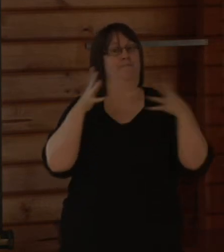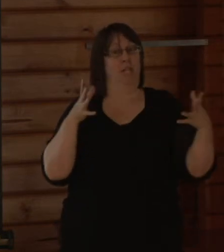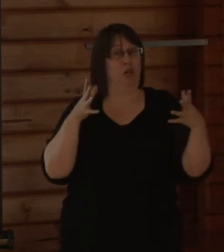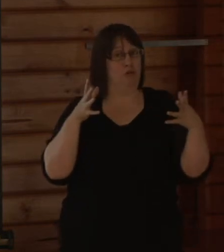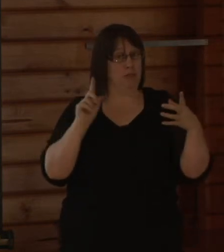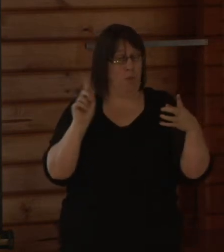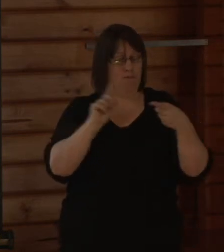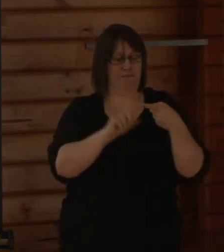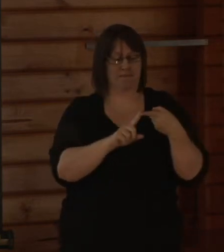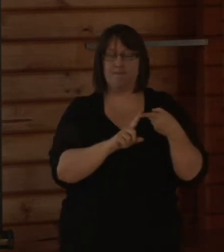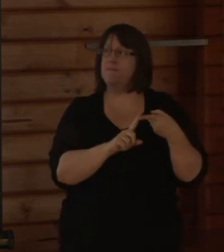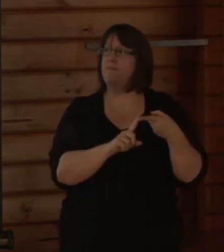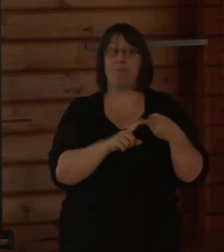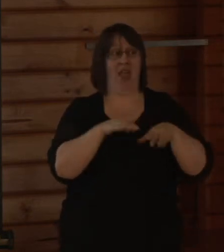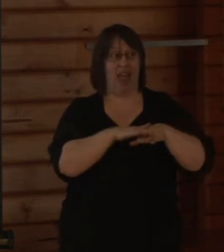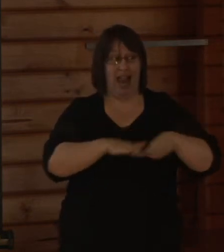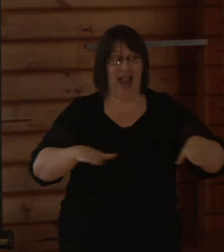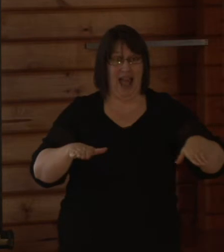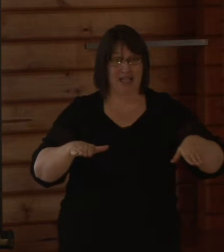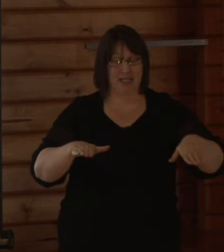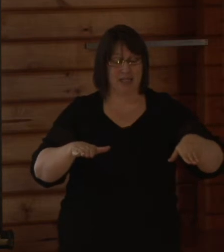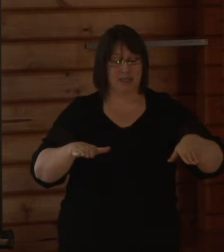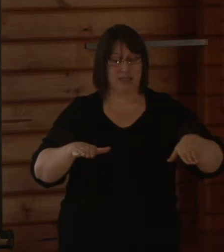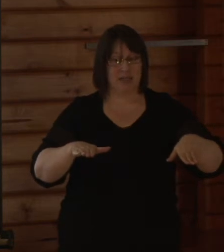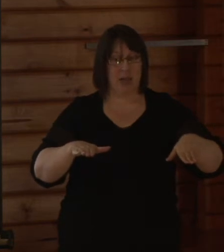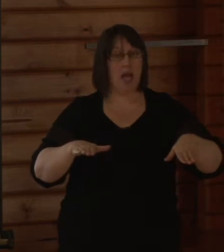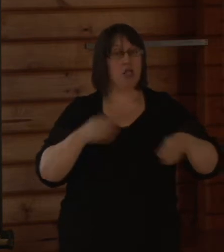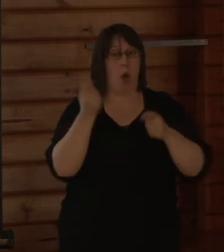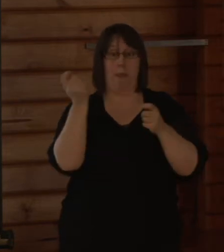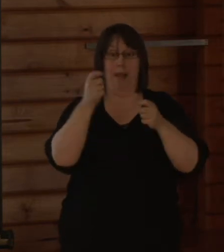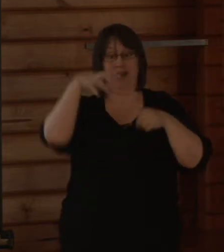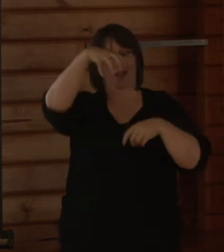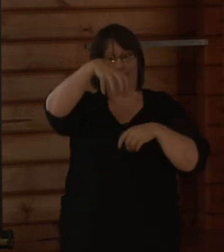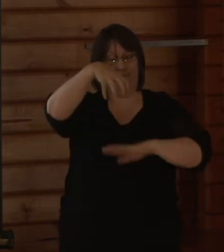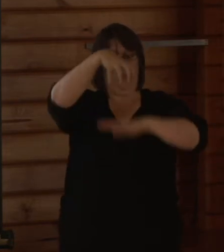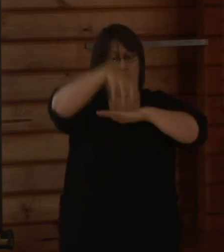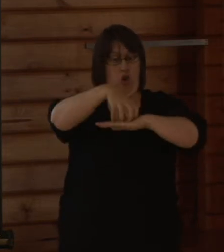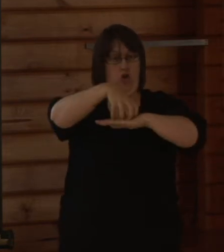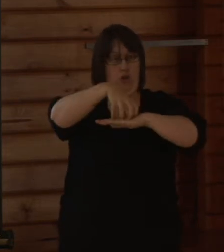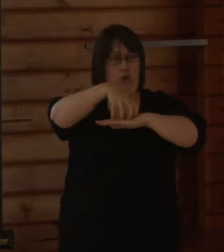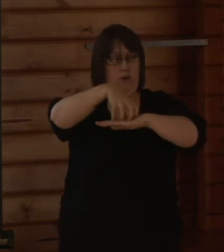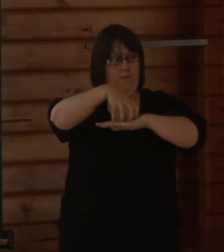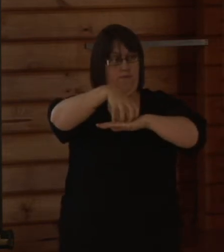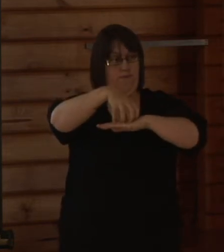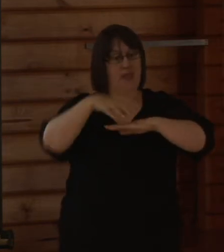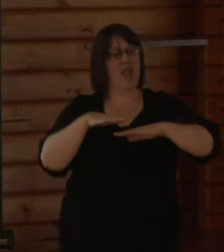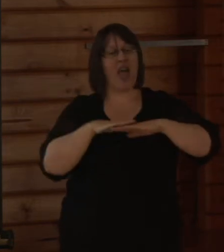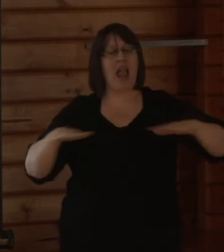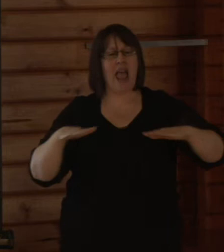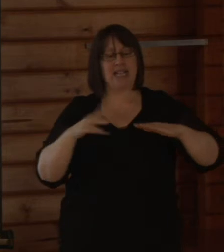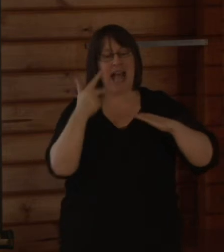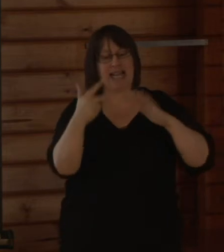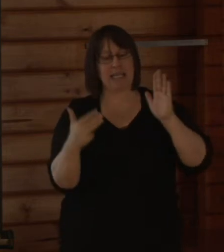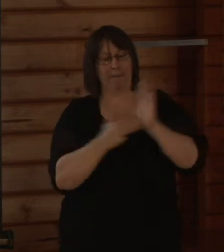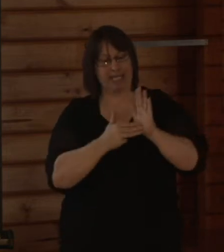They cover the lands, the land that the building is situated on, the land that's within eight metres of the building